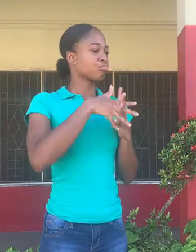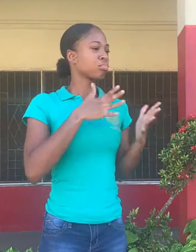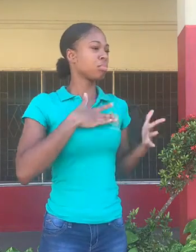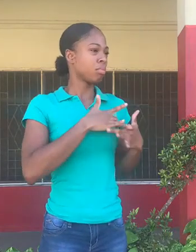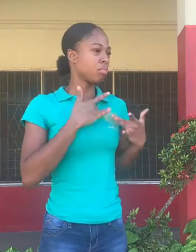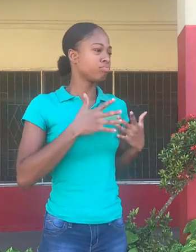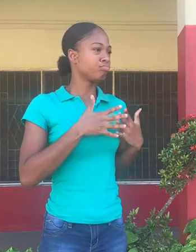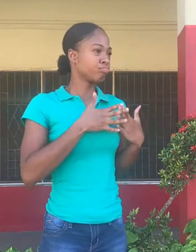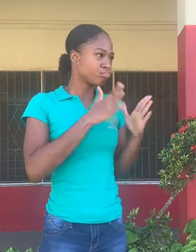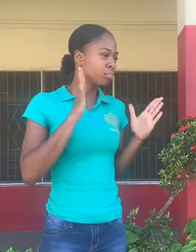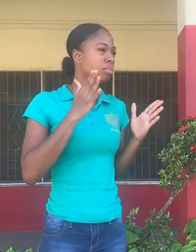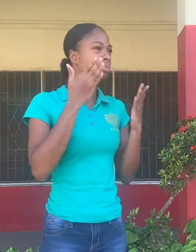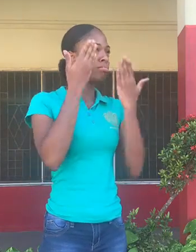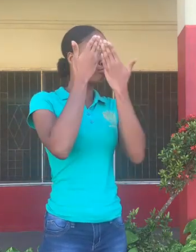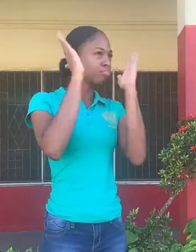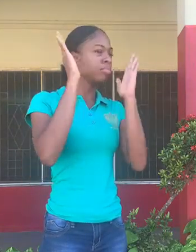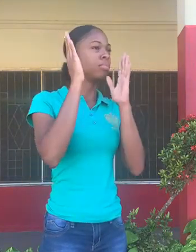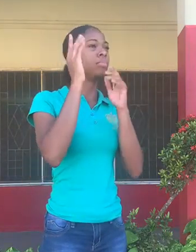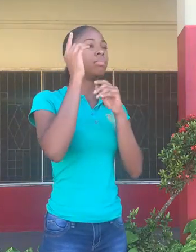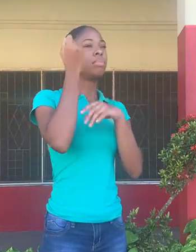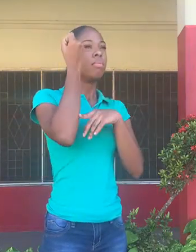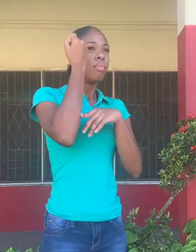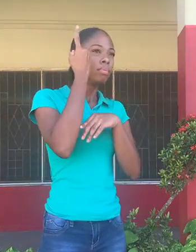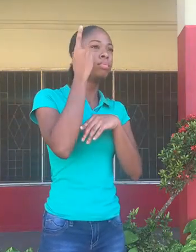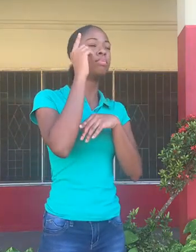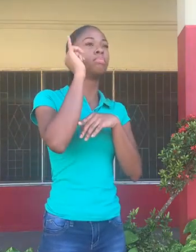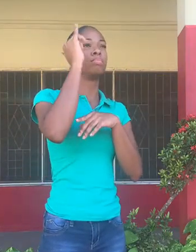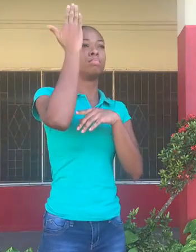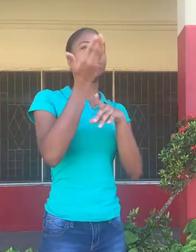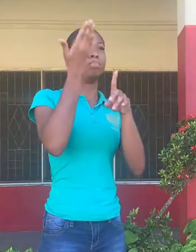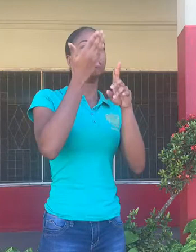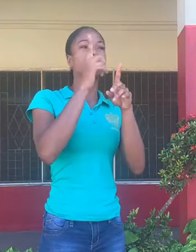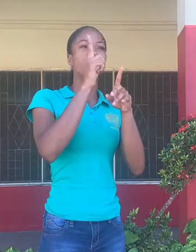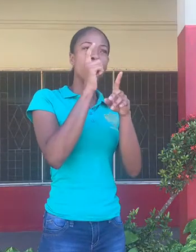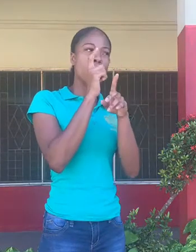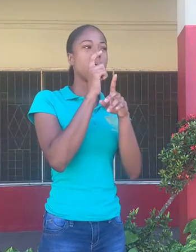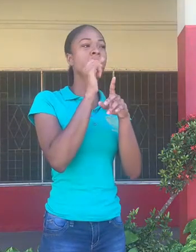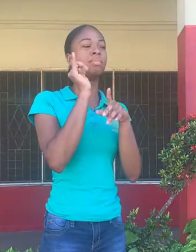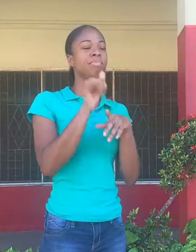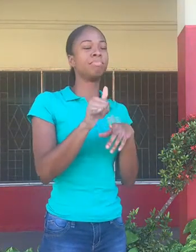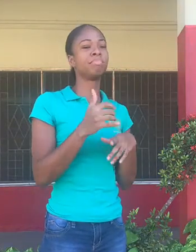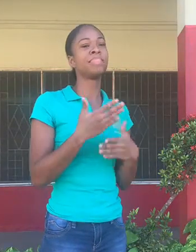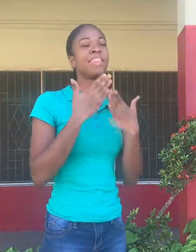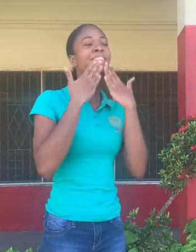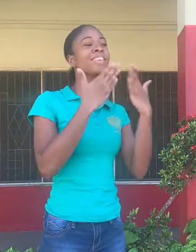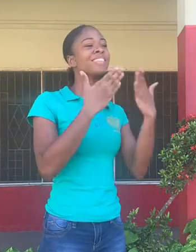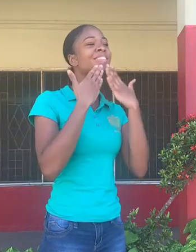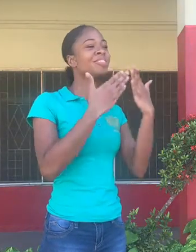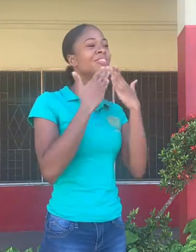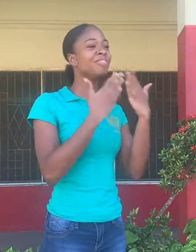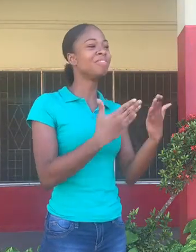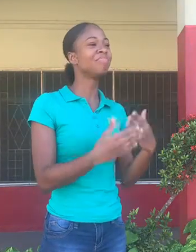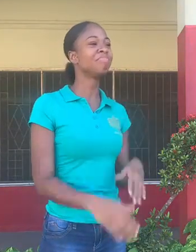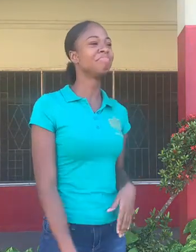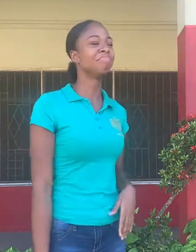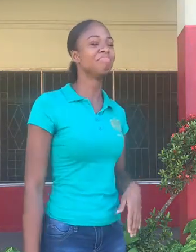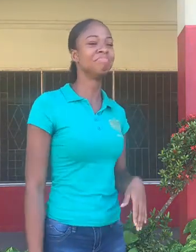that my heart and mind would be open to who God is. So thank you so much. Thank Thank